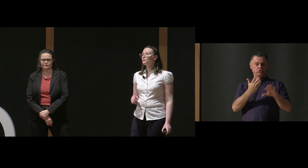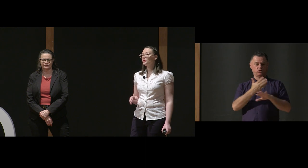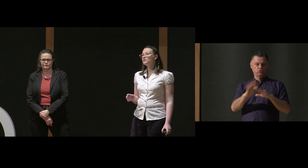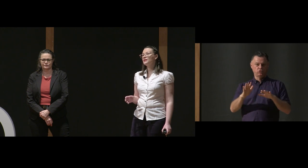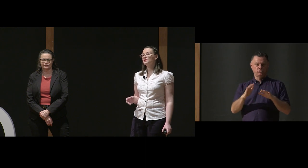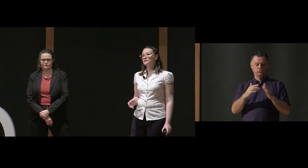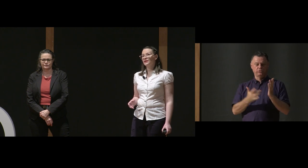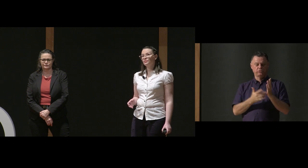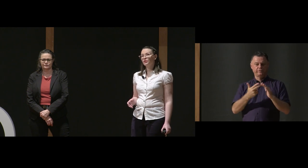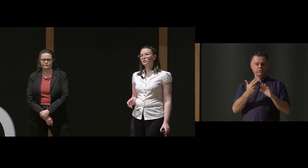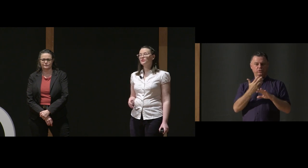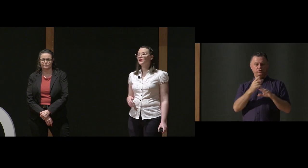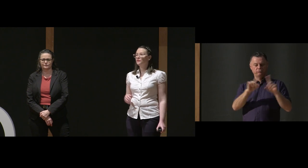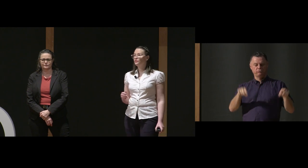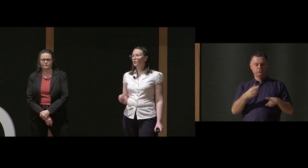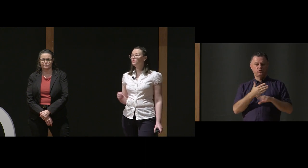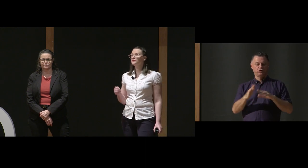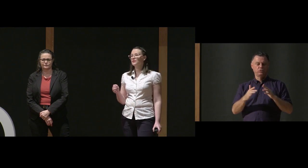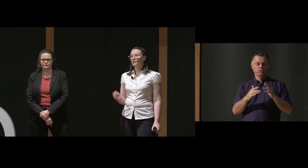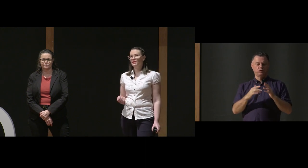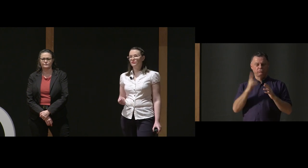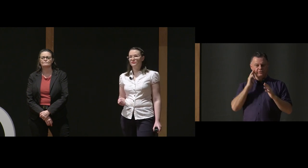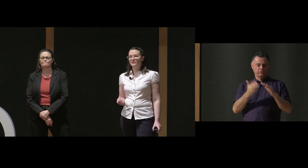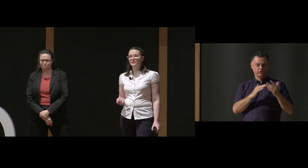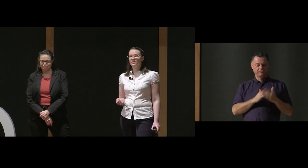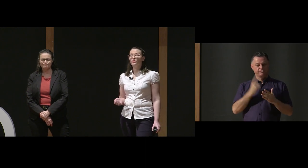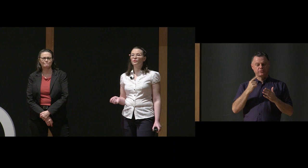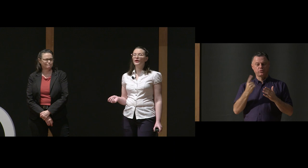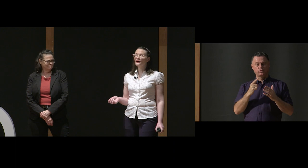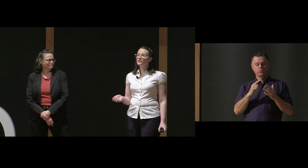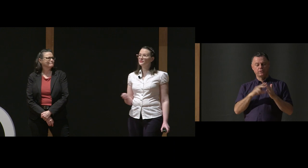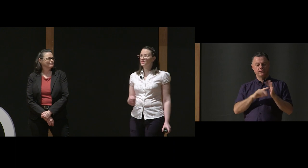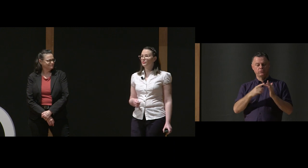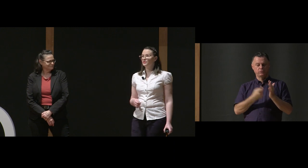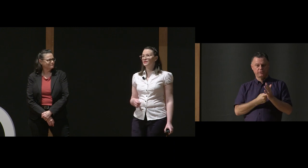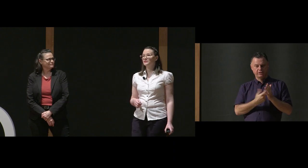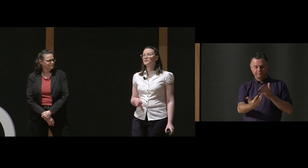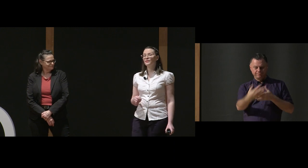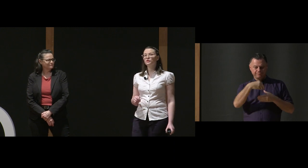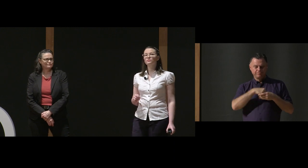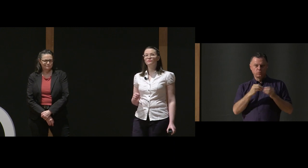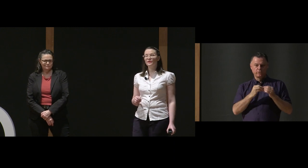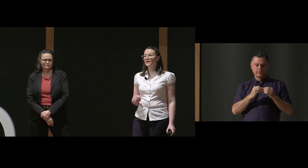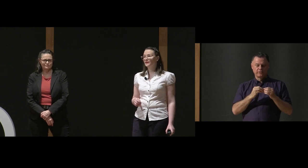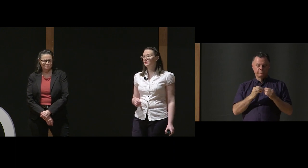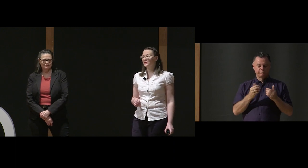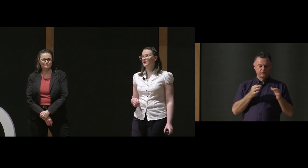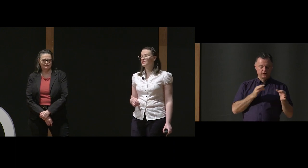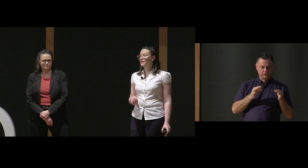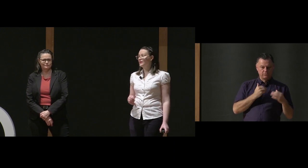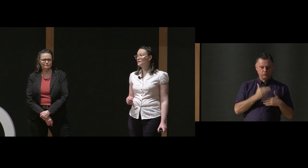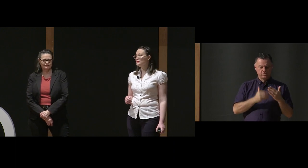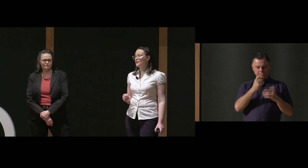So we wanted to take a design approach that involves our end users throughout the design process to make sure we really